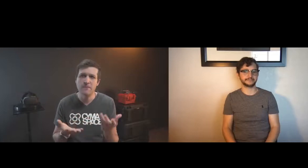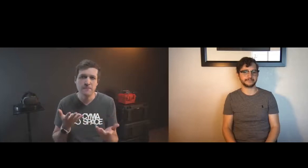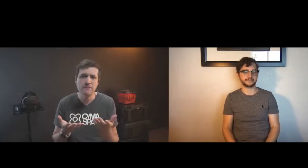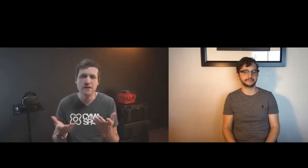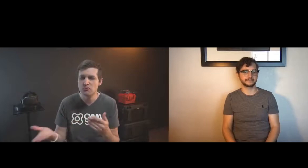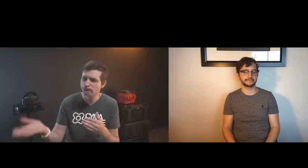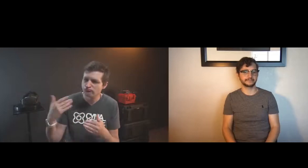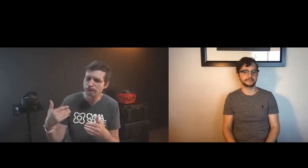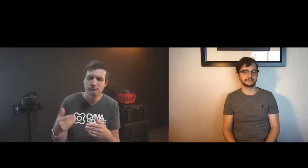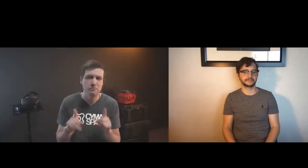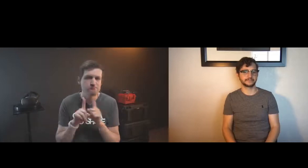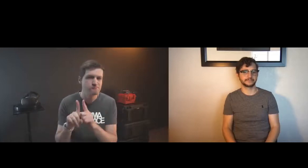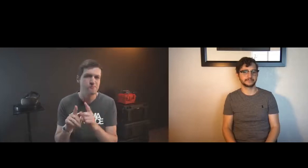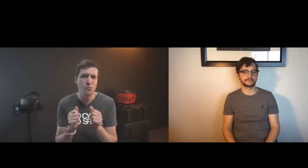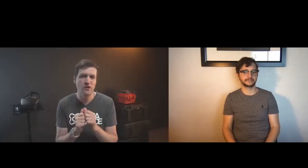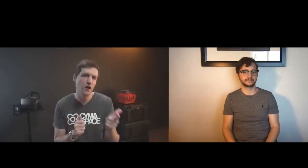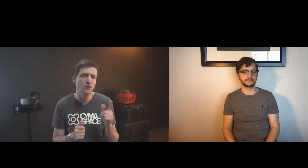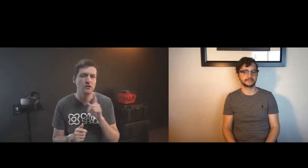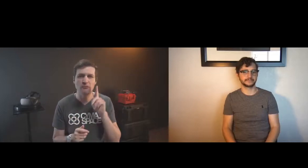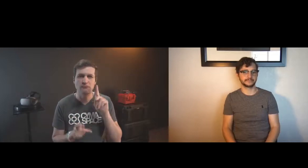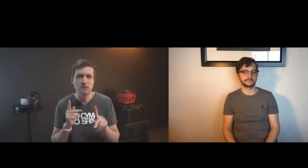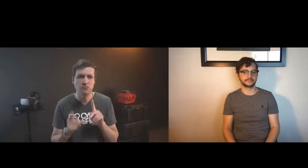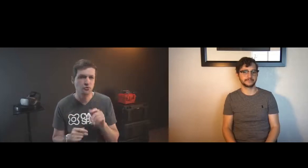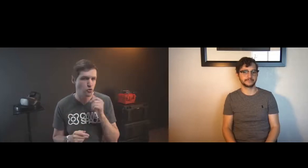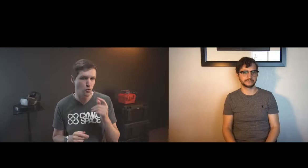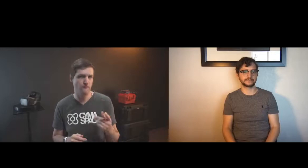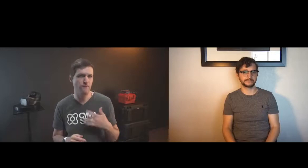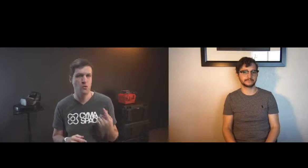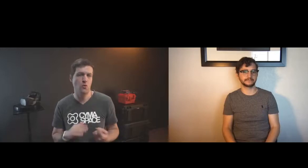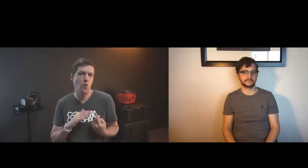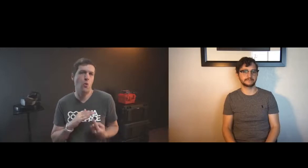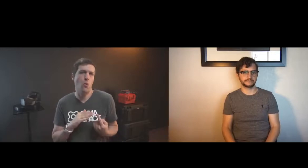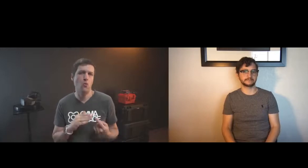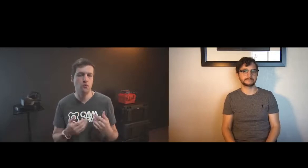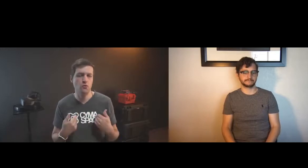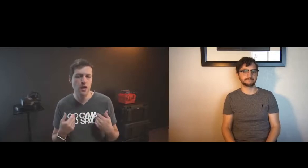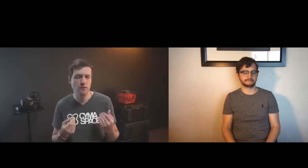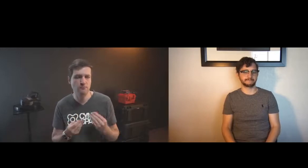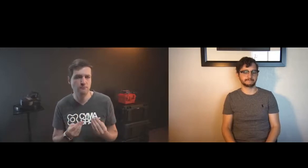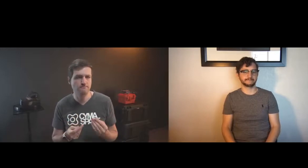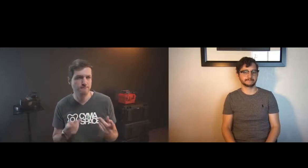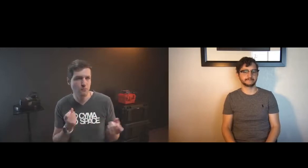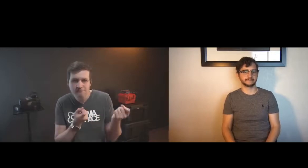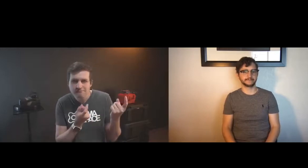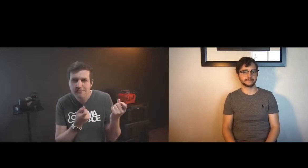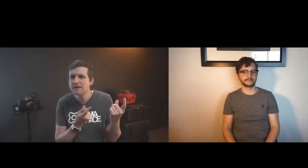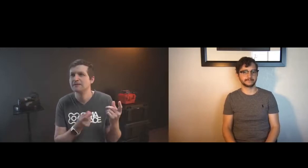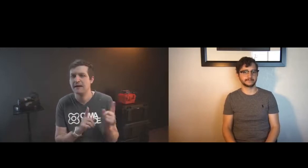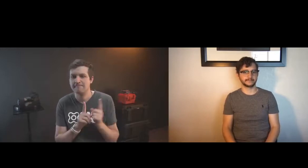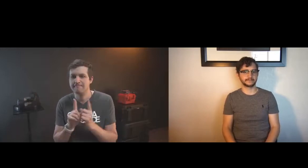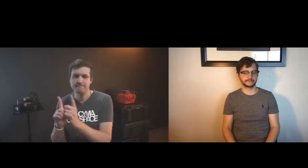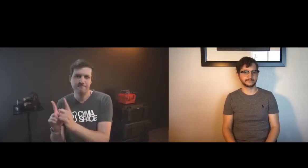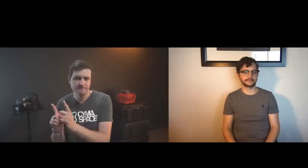afraid and then maybe also mentoring with other deaf people so that you don't feel alone and